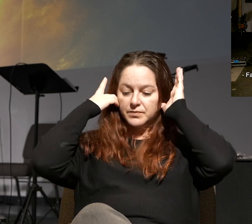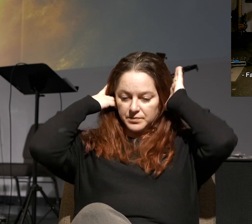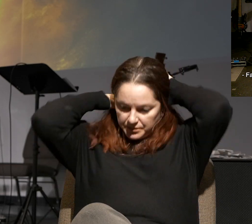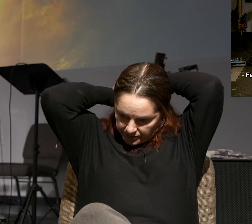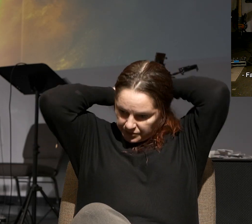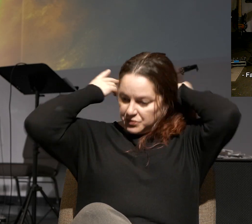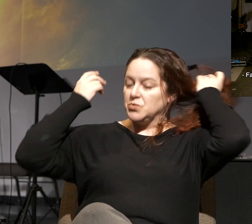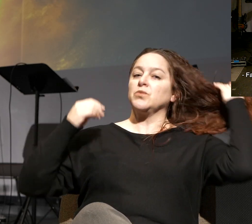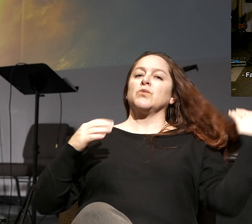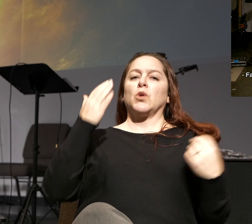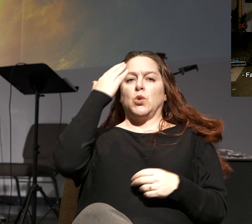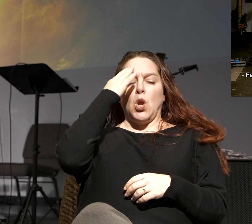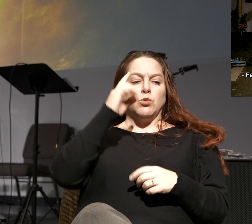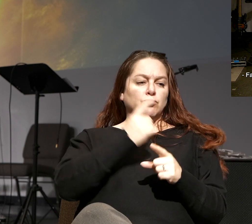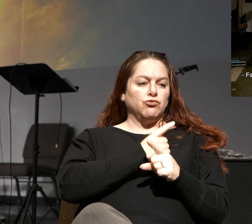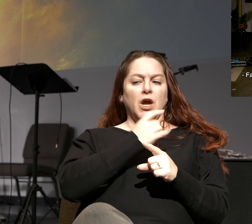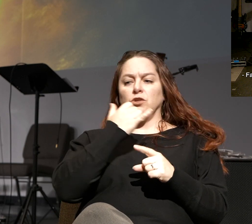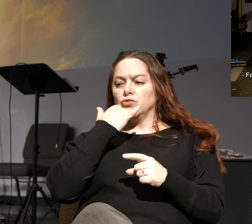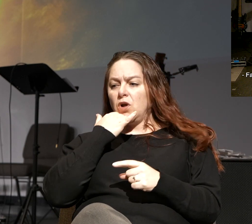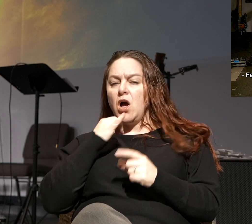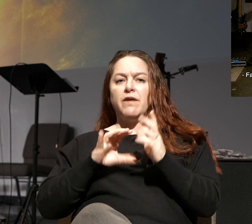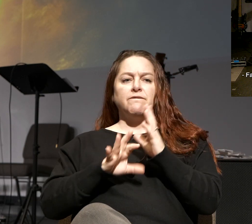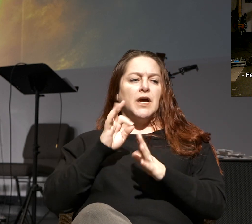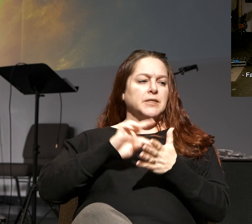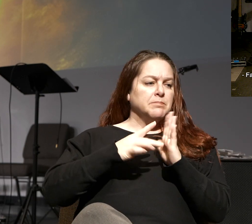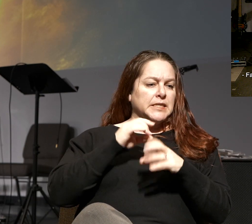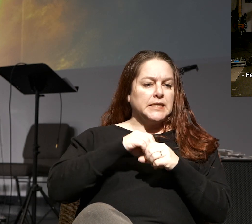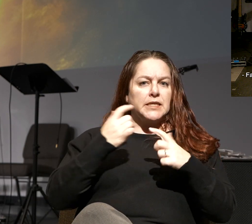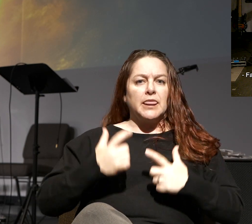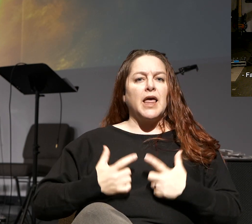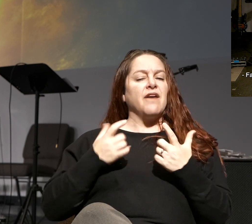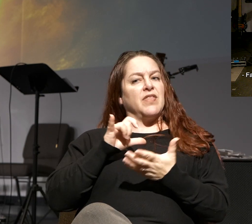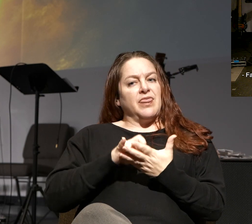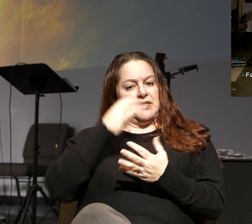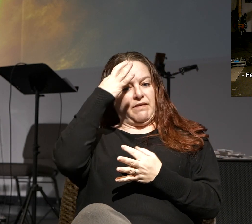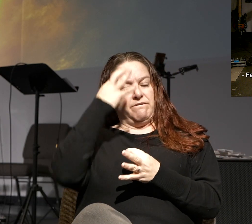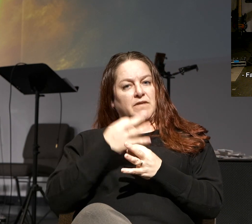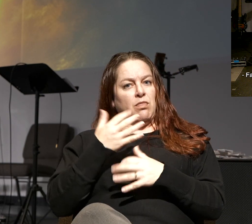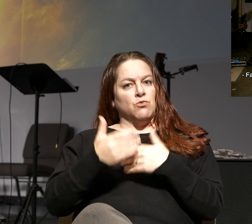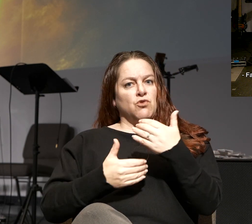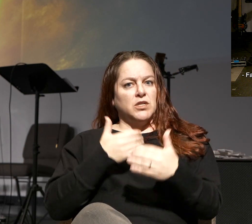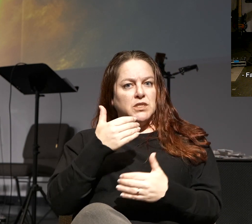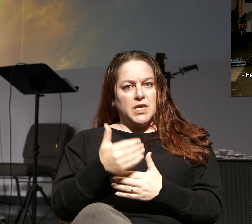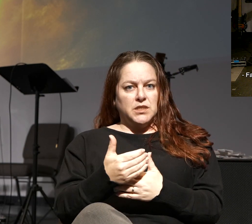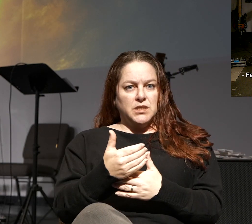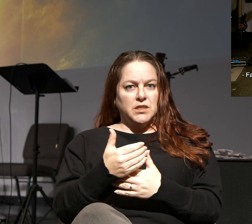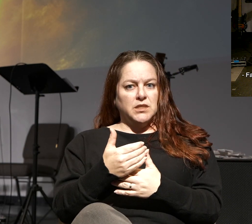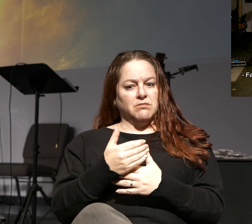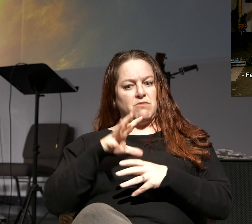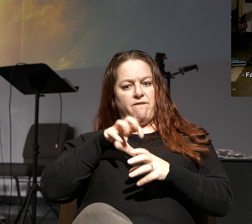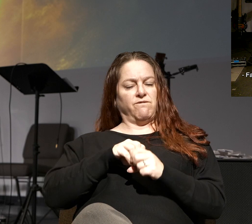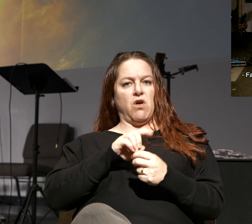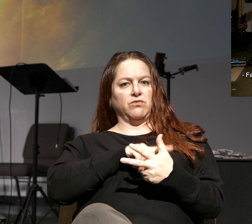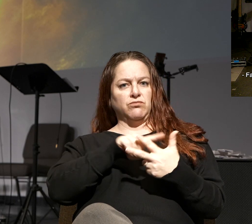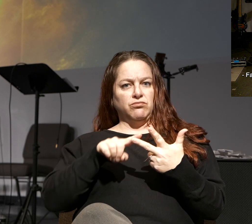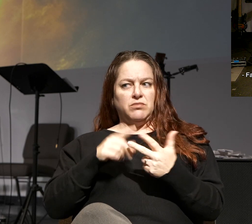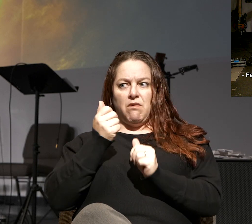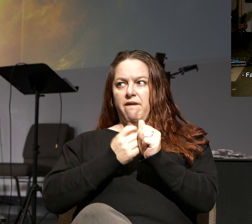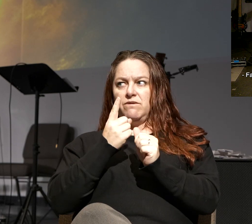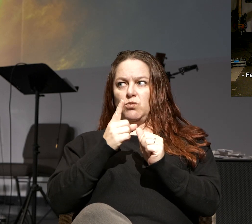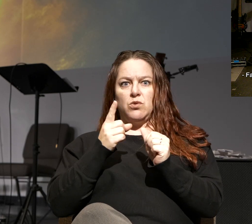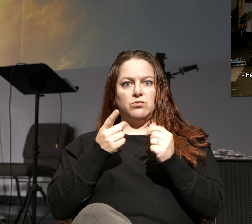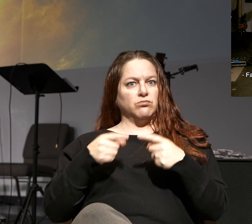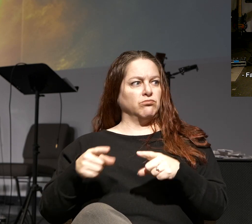Knowing right from wrong or finding meaning in life is a faith process. It involves this process. Everyone's doing it.